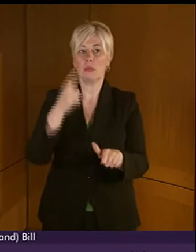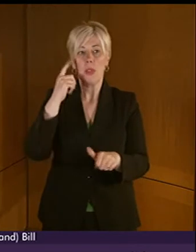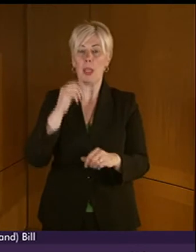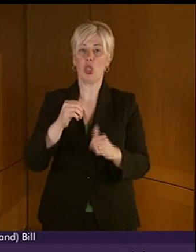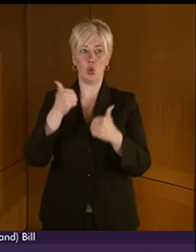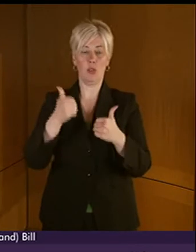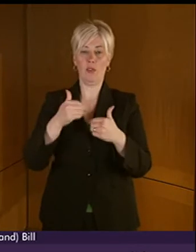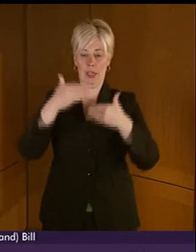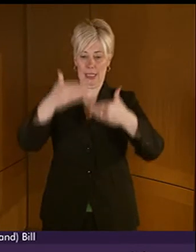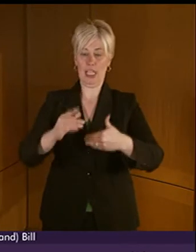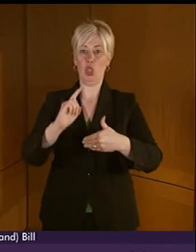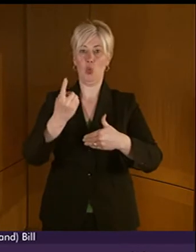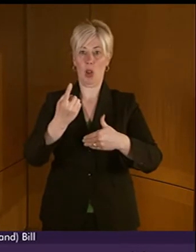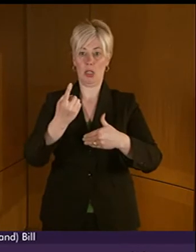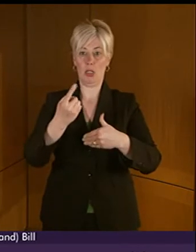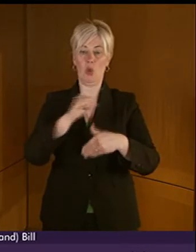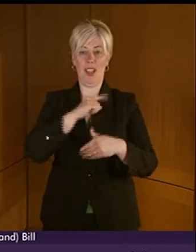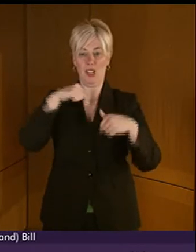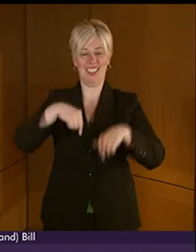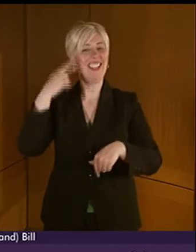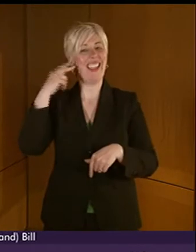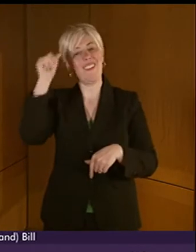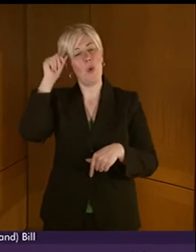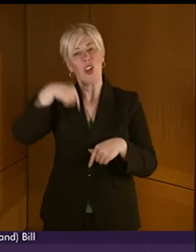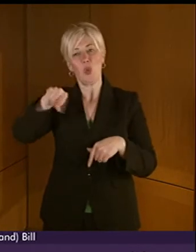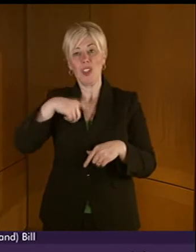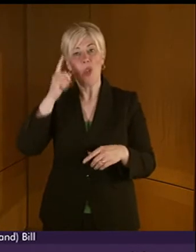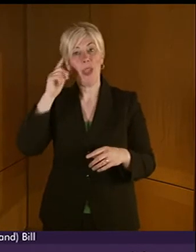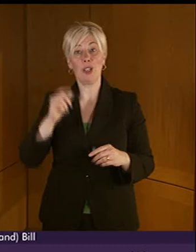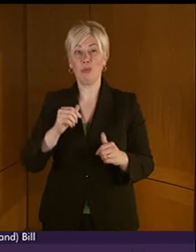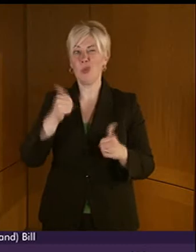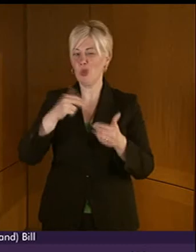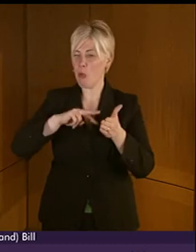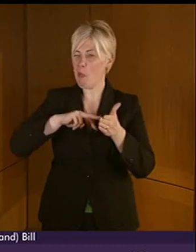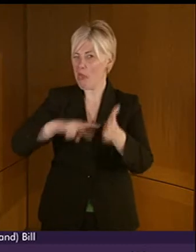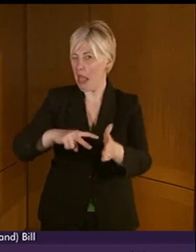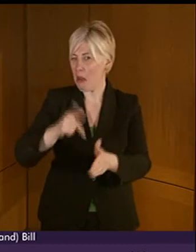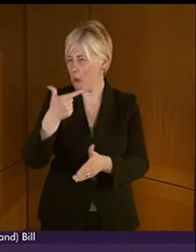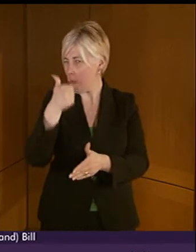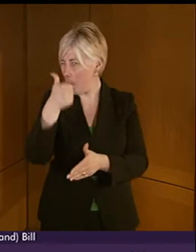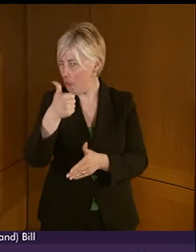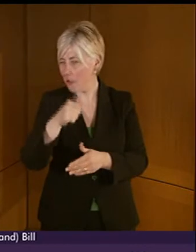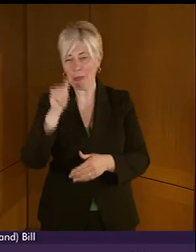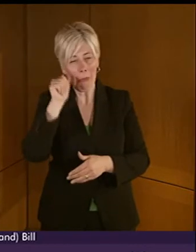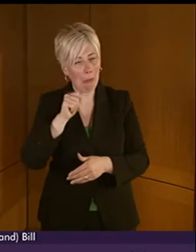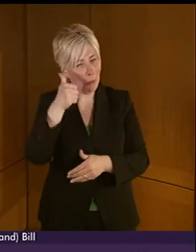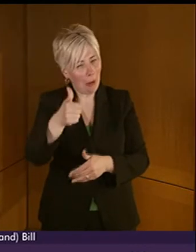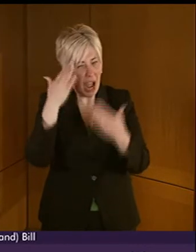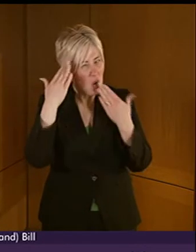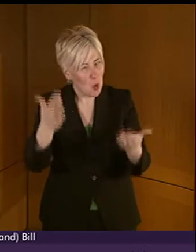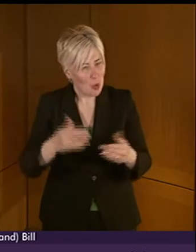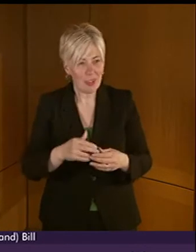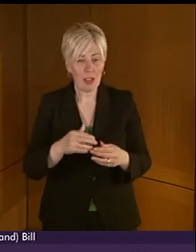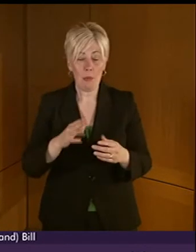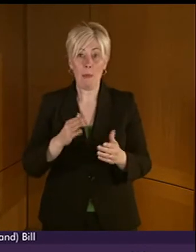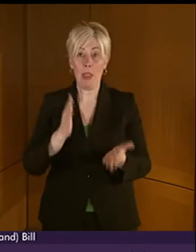one debate in Deaf Awareness Week, and I think that was possibly good planning by the Parliament, but maybe not quite that organised. It